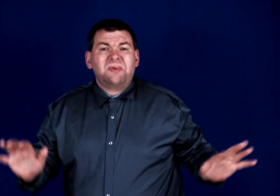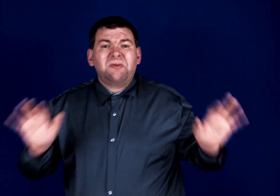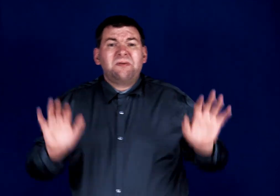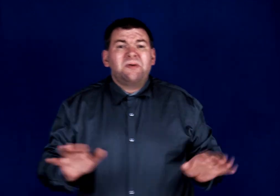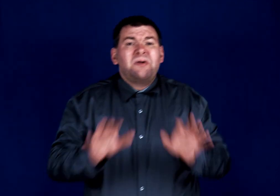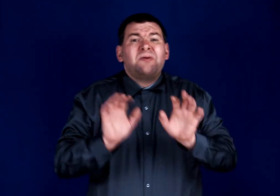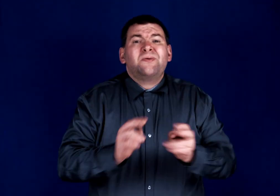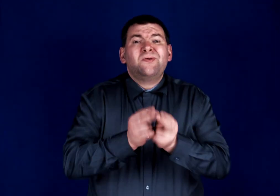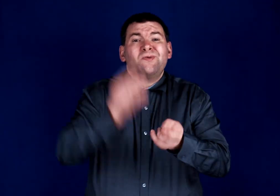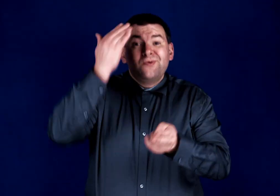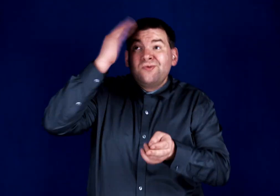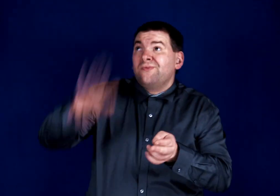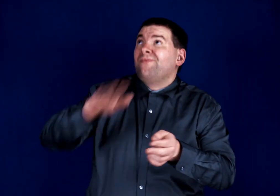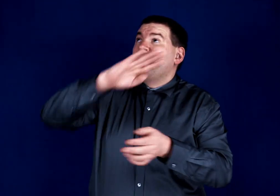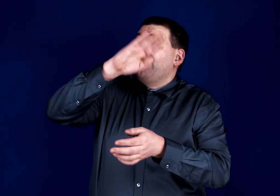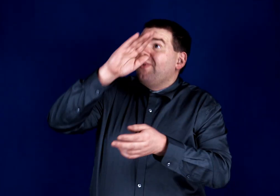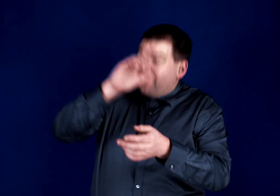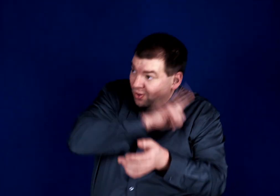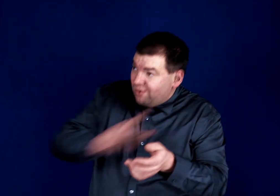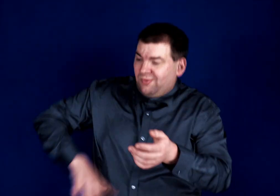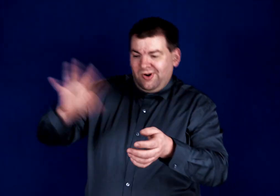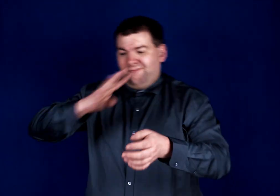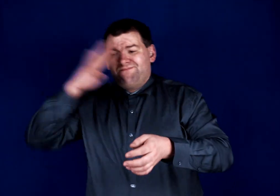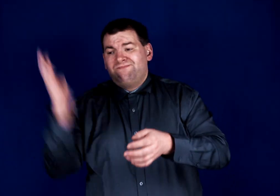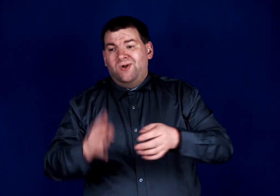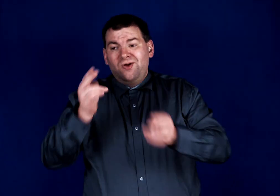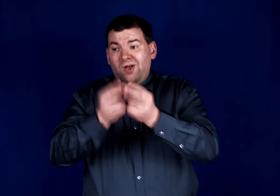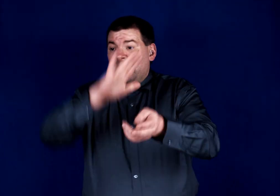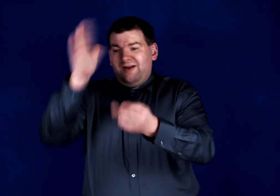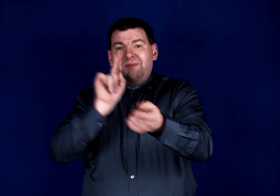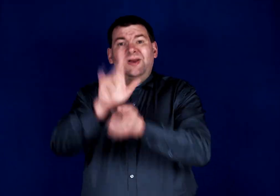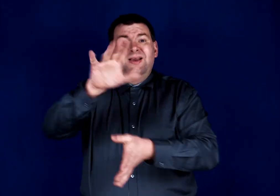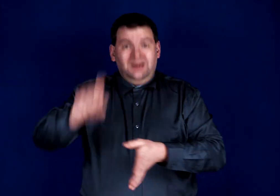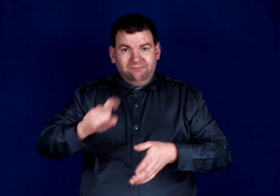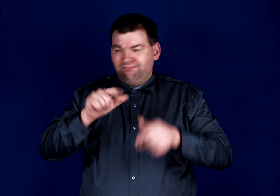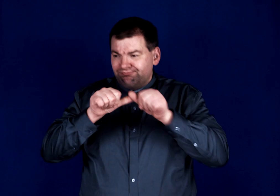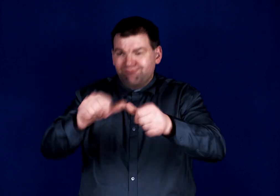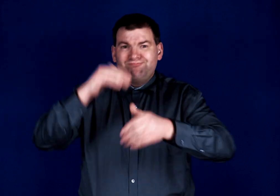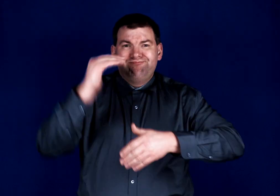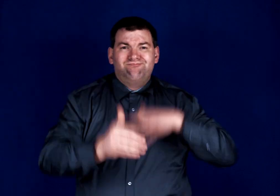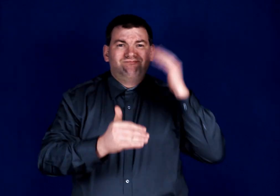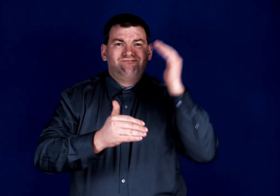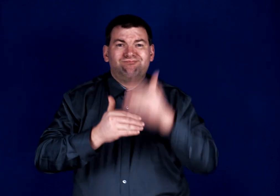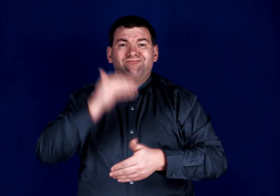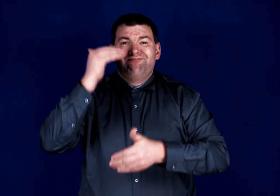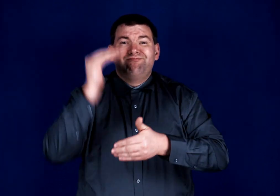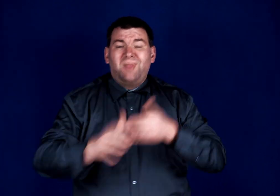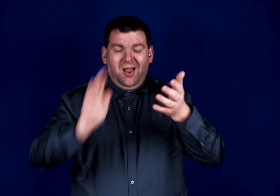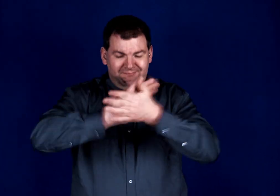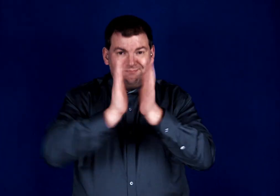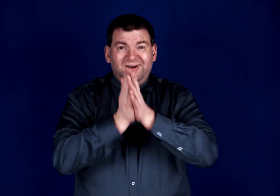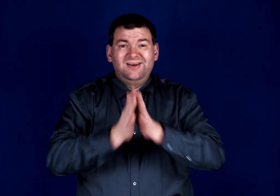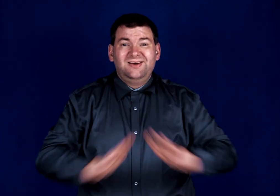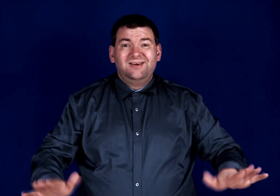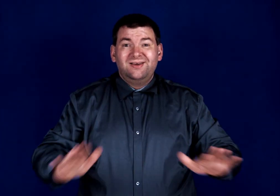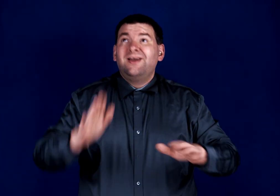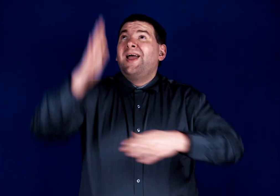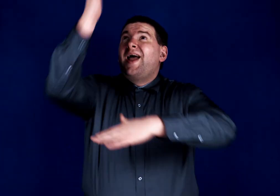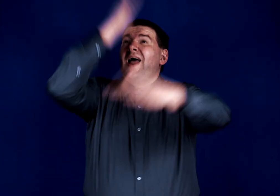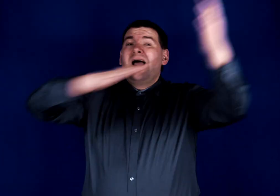Noah knew the Lord would never fail to meet His needs, so peace prevailed. As the